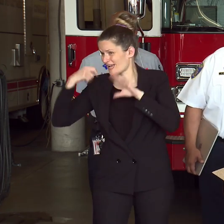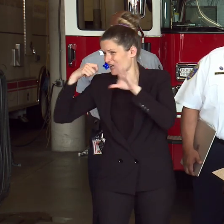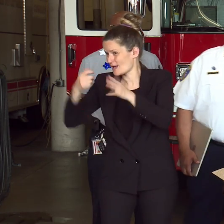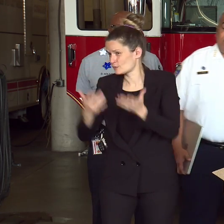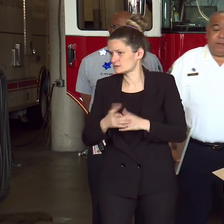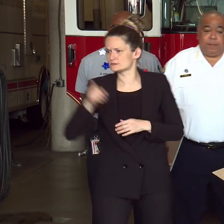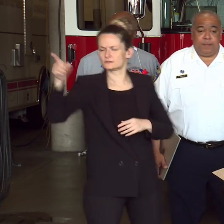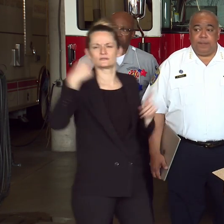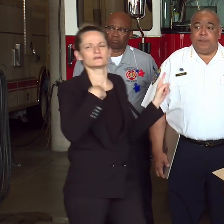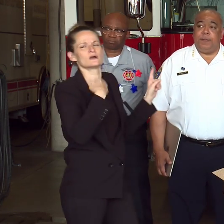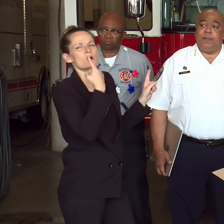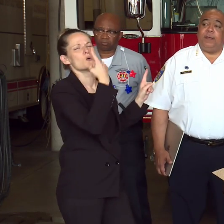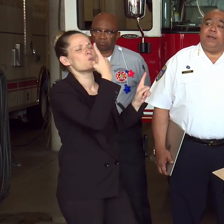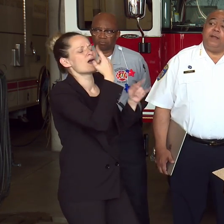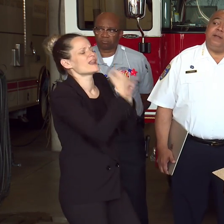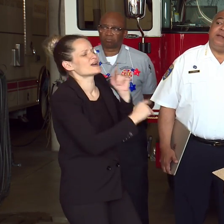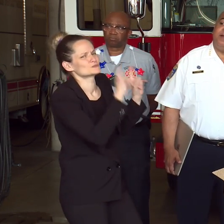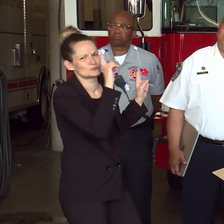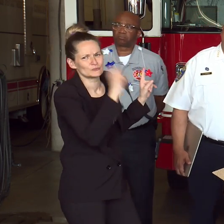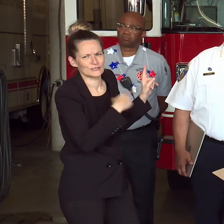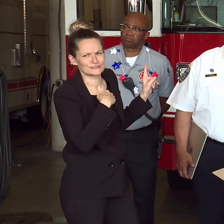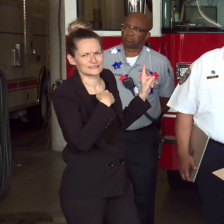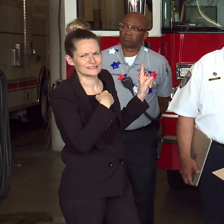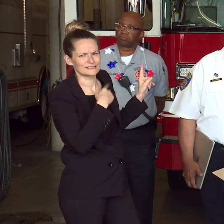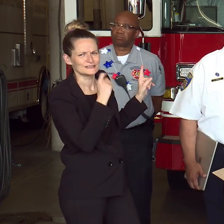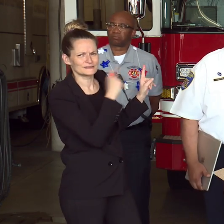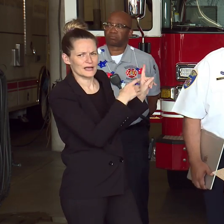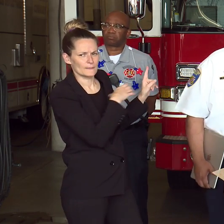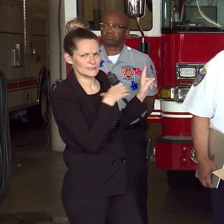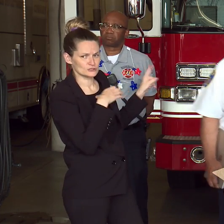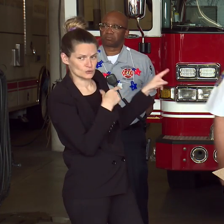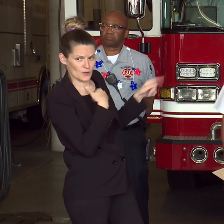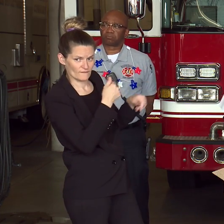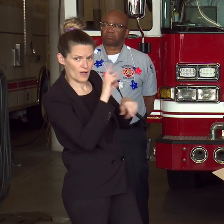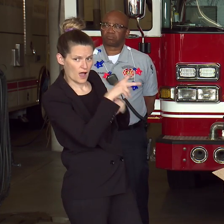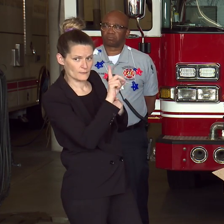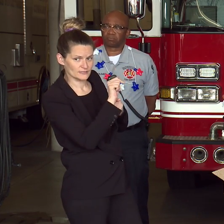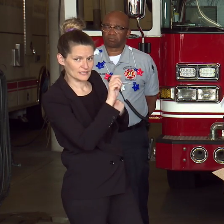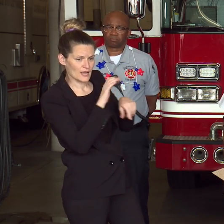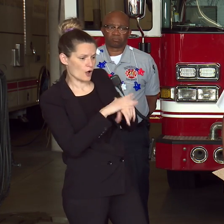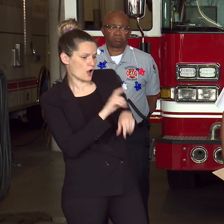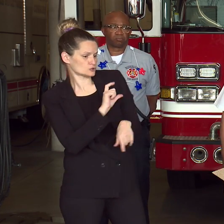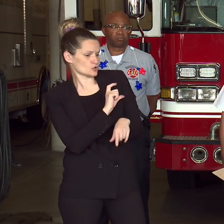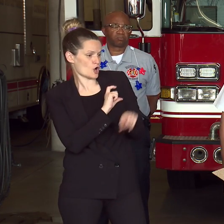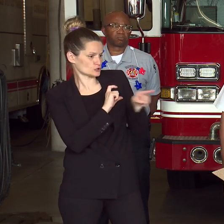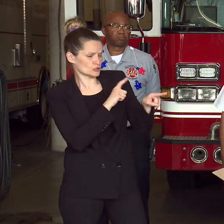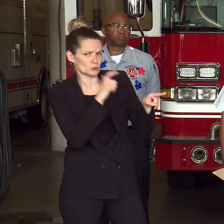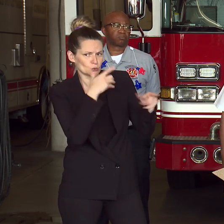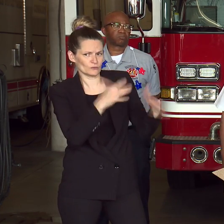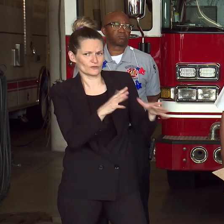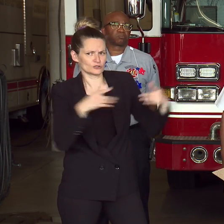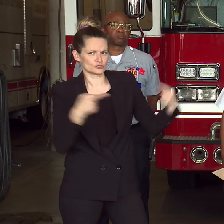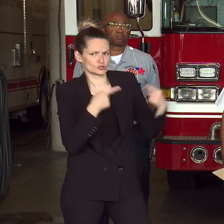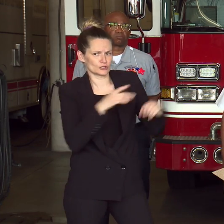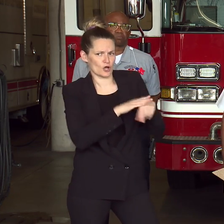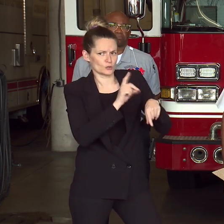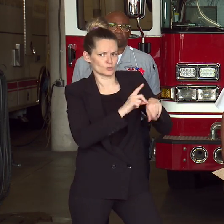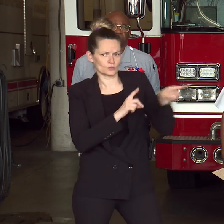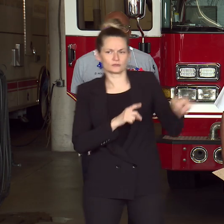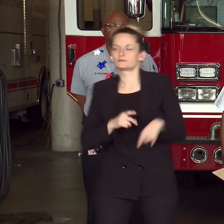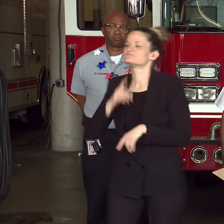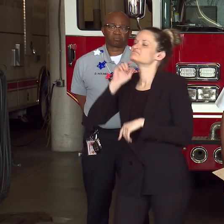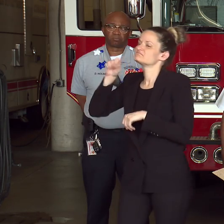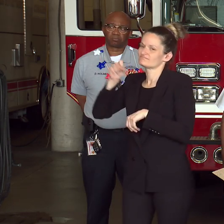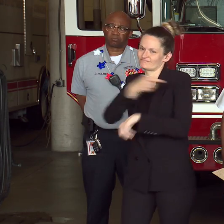I have one last question for the commissioner. Sir, do you have any updates on the sergeant who was injured earlier this week? Yes, he is. He was upgraded the other